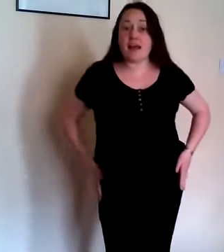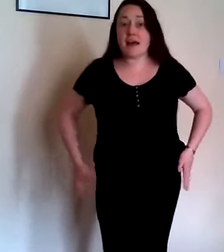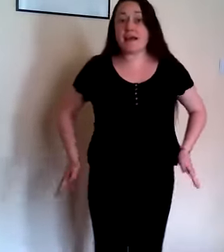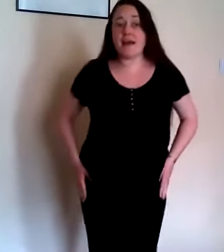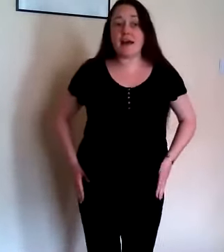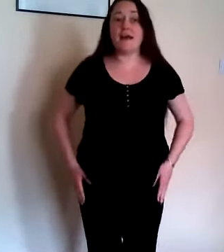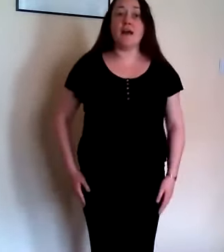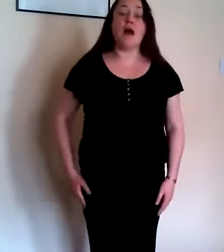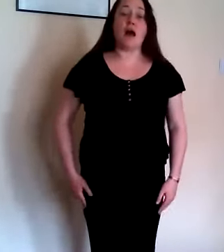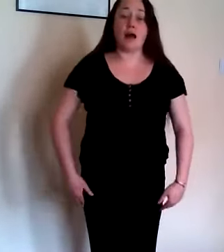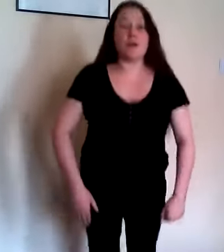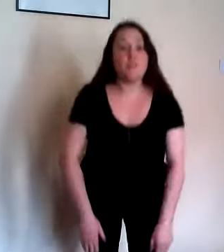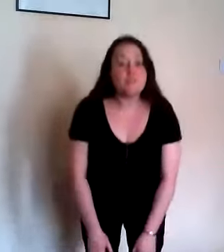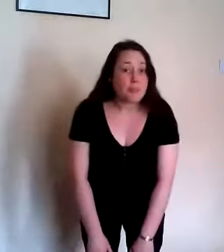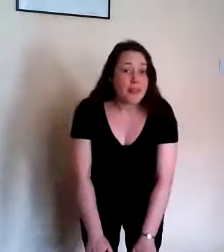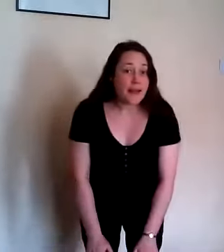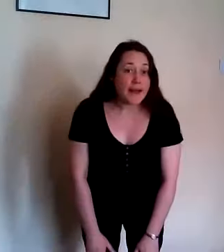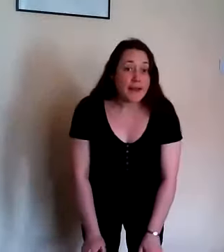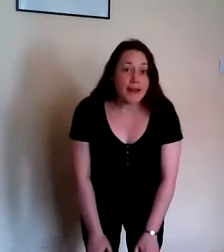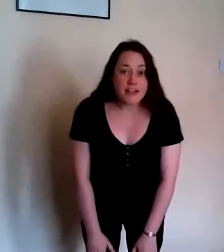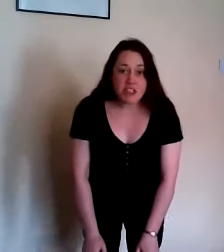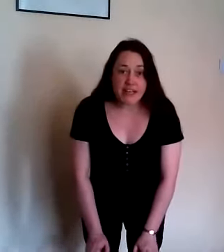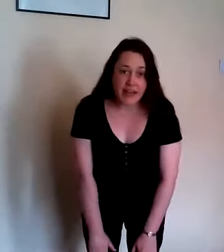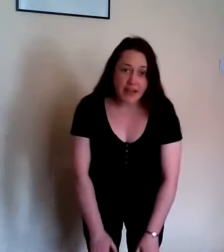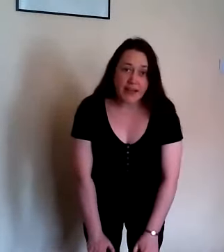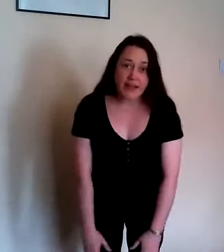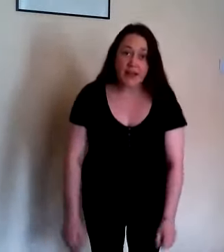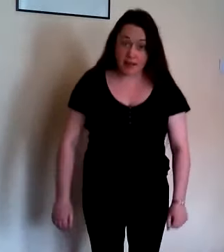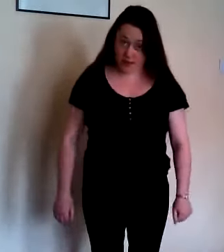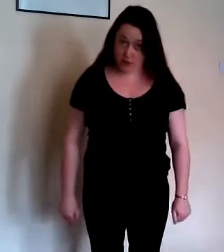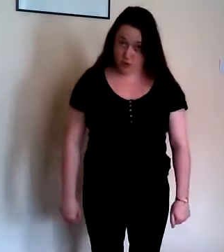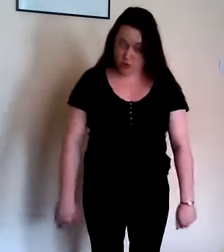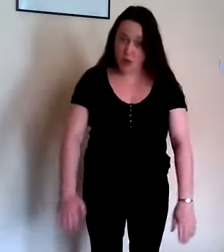go, and you go,